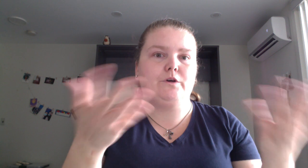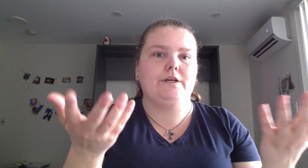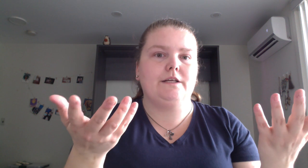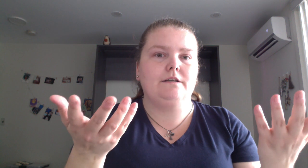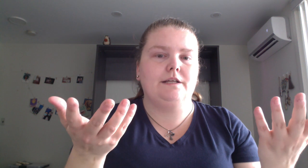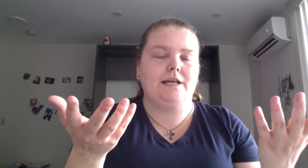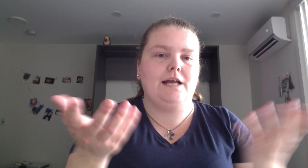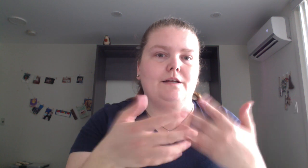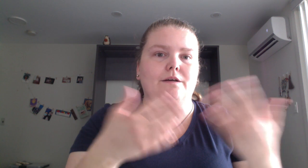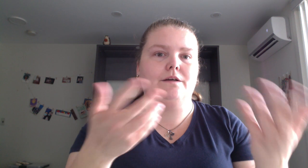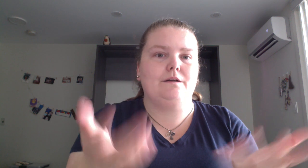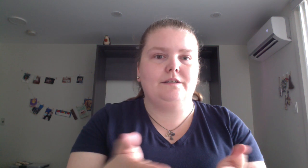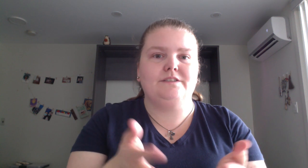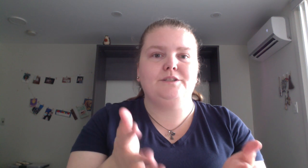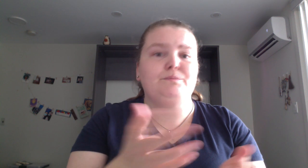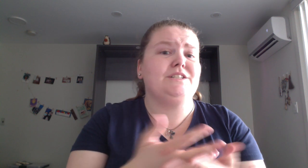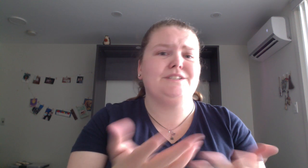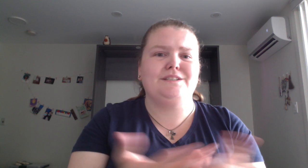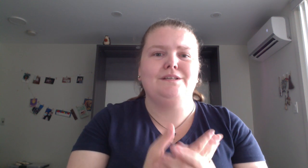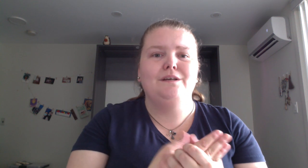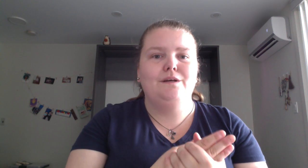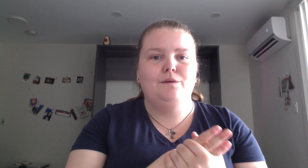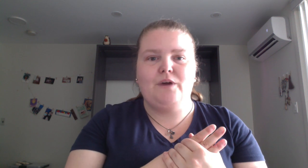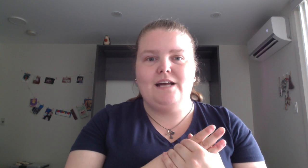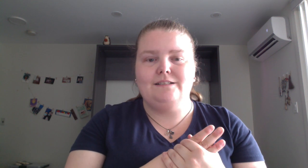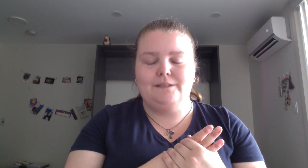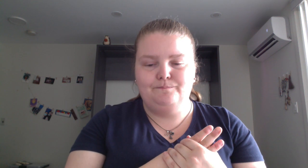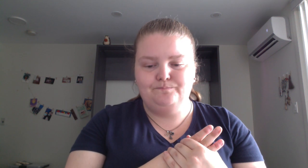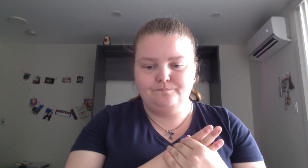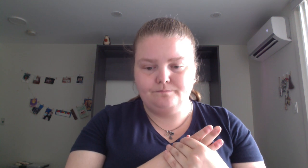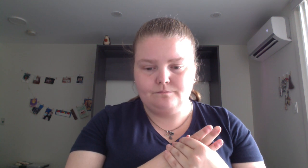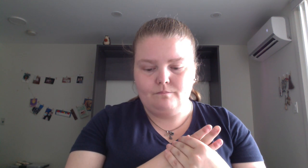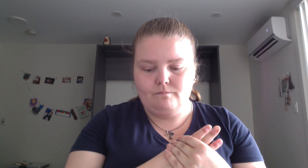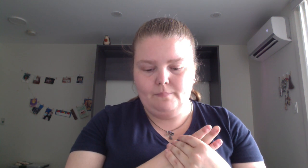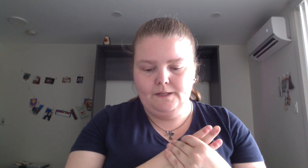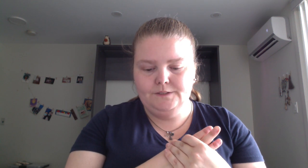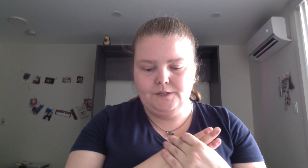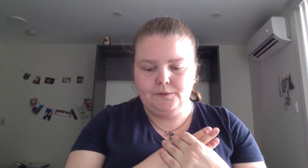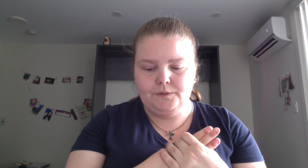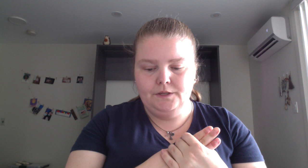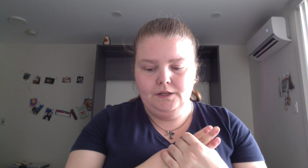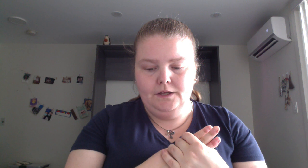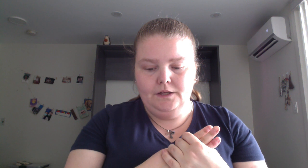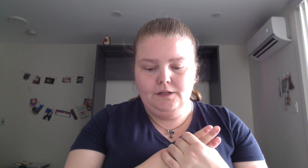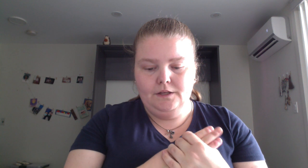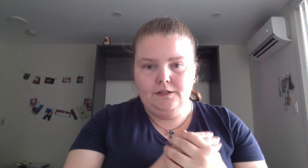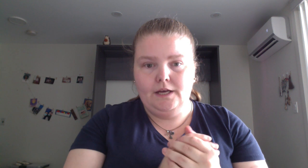if you're in Canada, it's a PC brand. So, yeah.